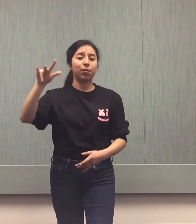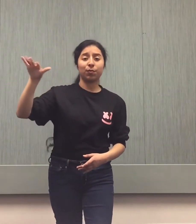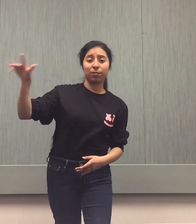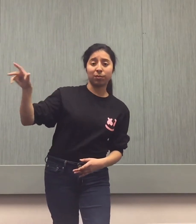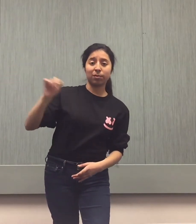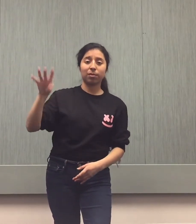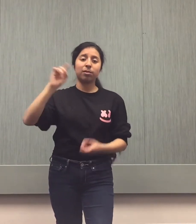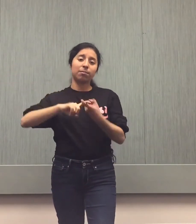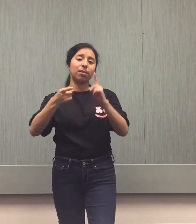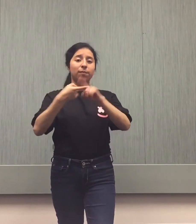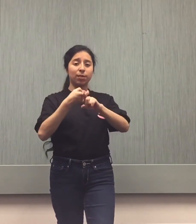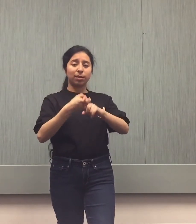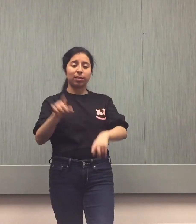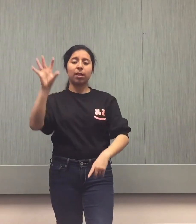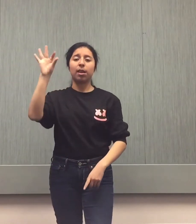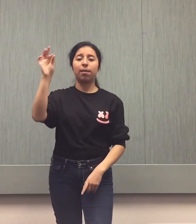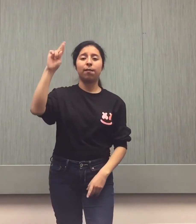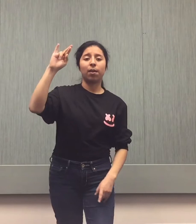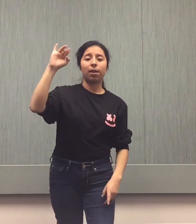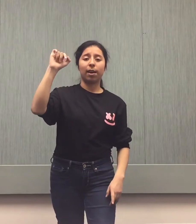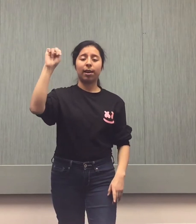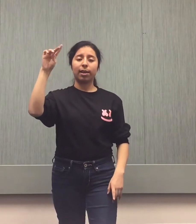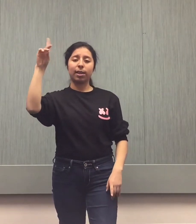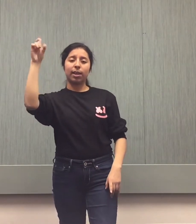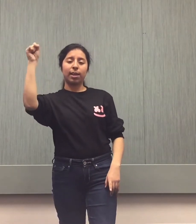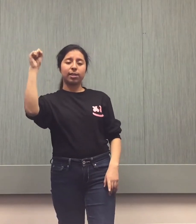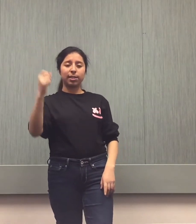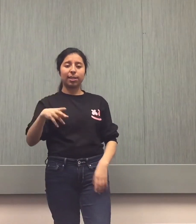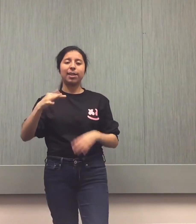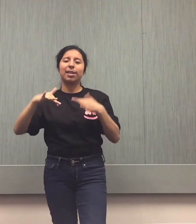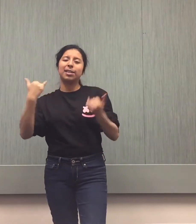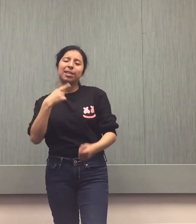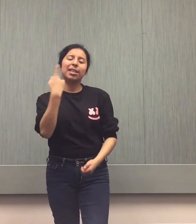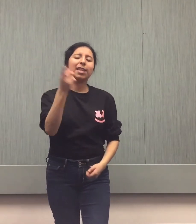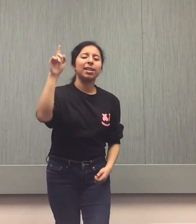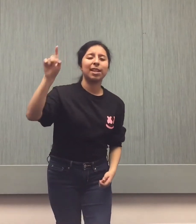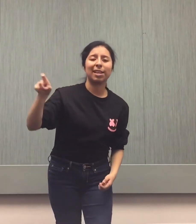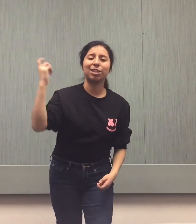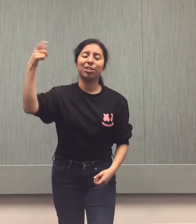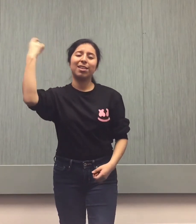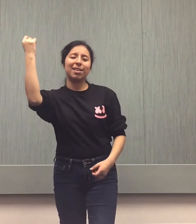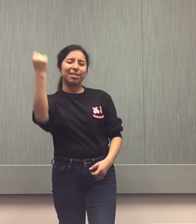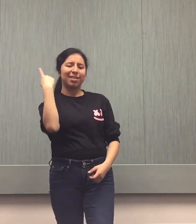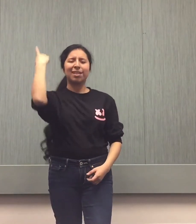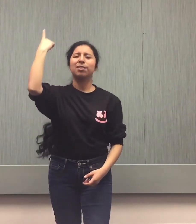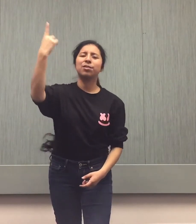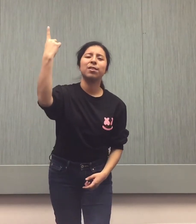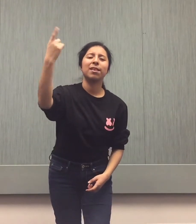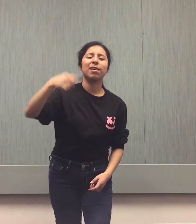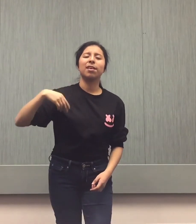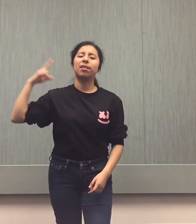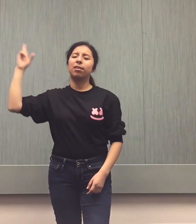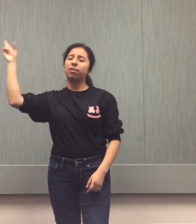you f***ing spell friends F-R-I-N-D-S Get that shit inside your head